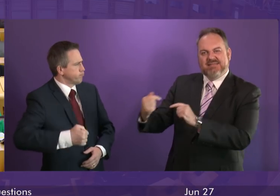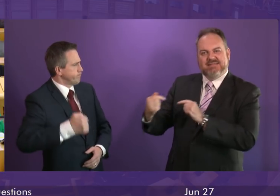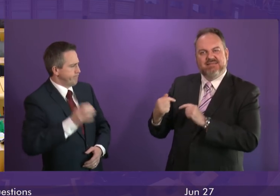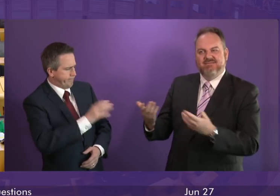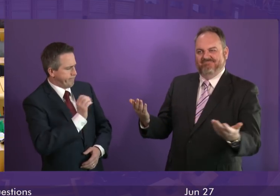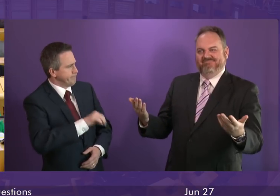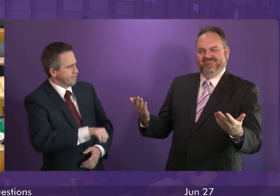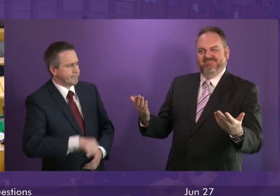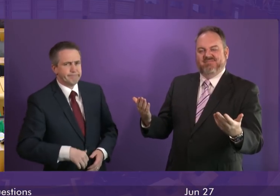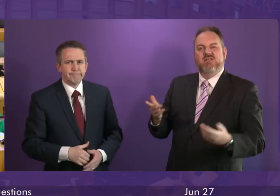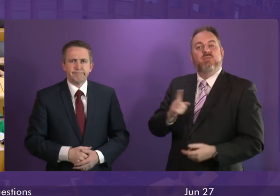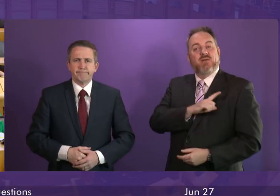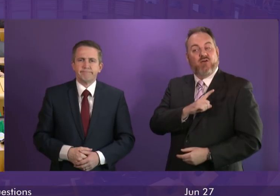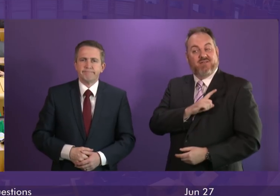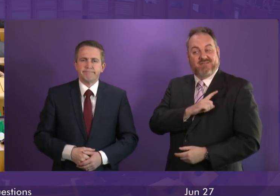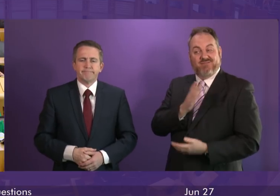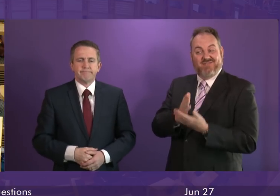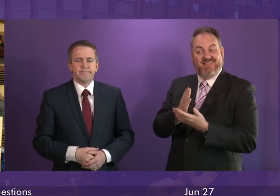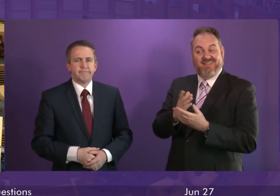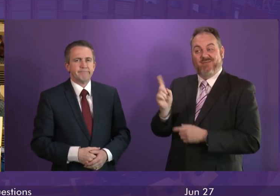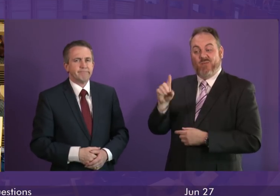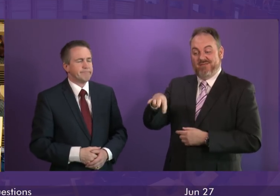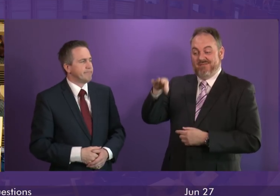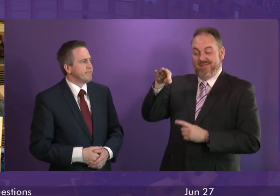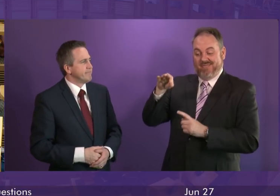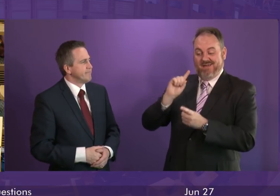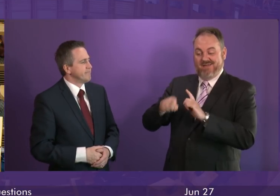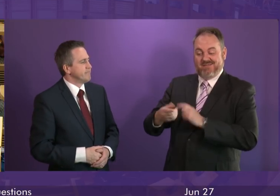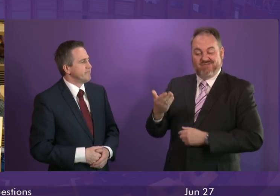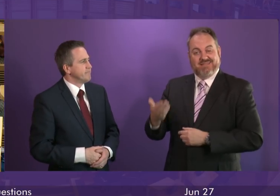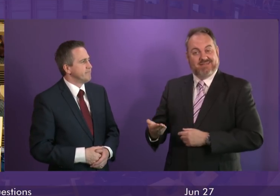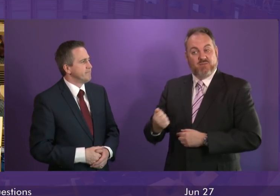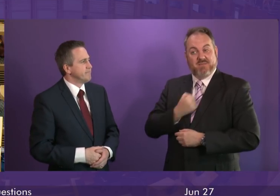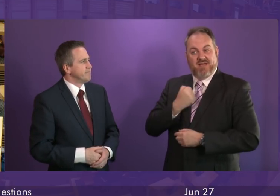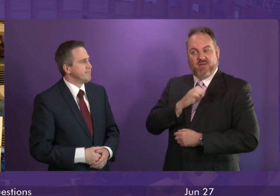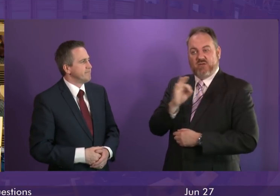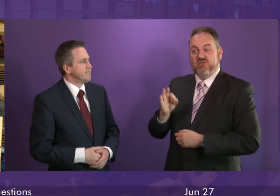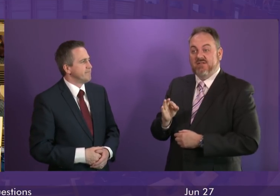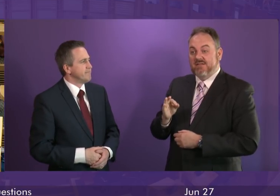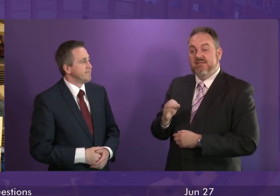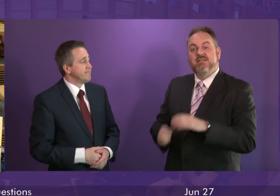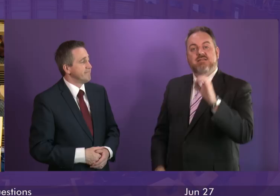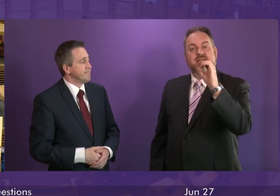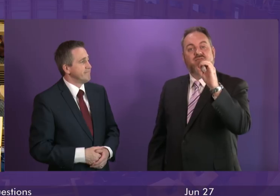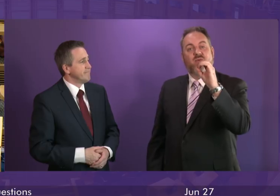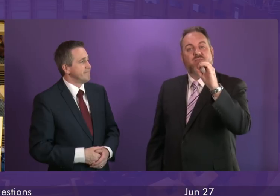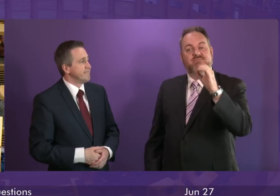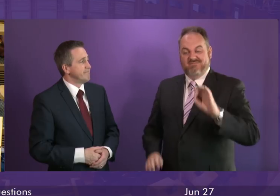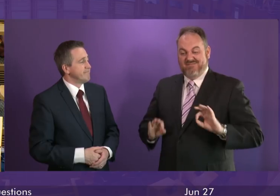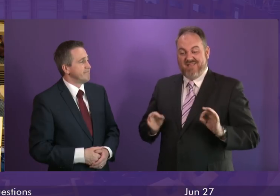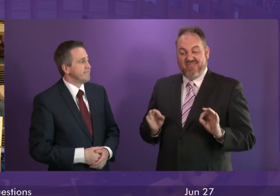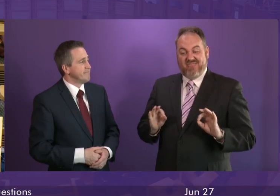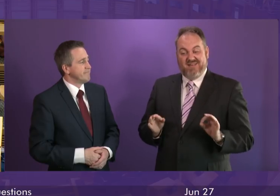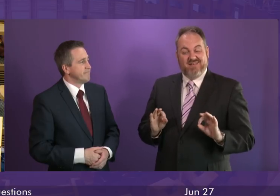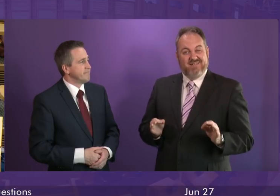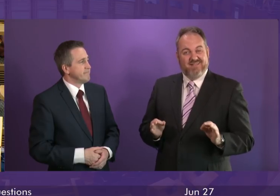Because the answer, because the answer, presiding officer, to the question I asked, is none. Not one. In the